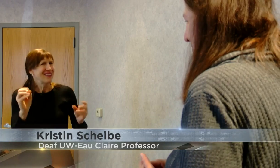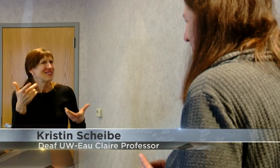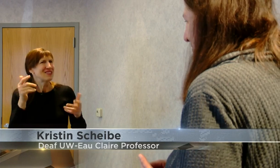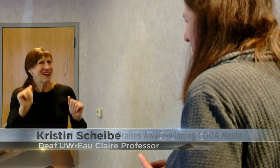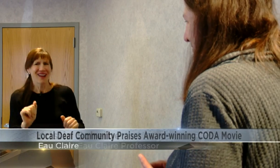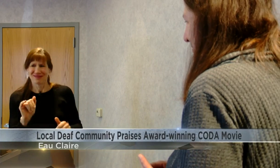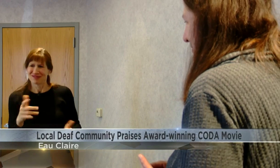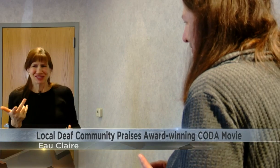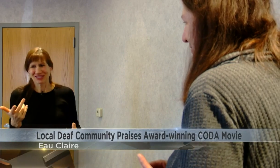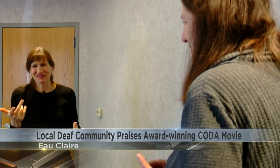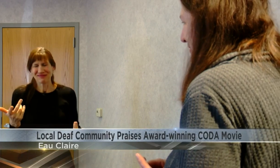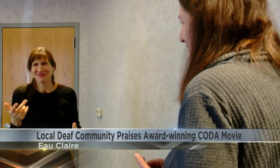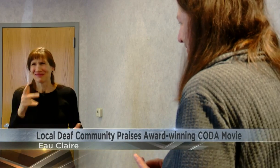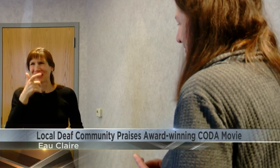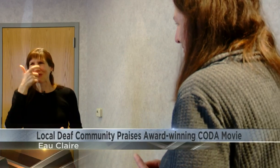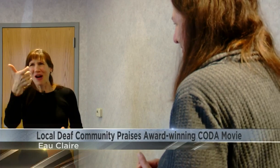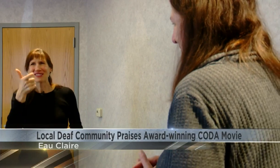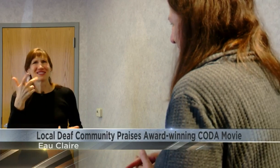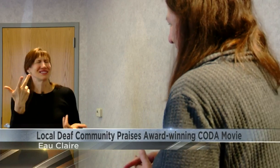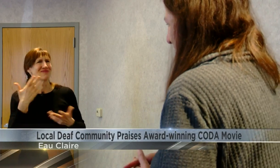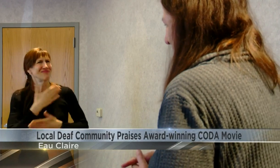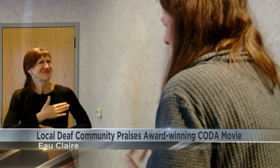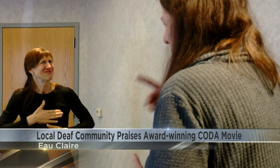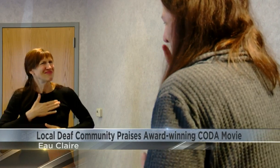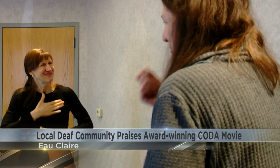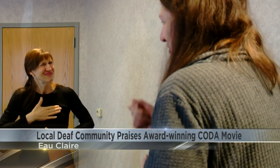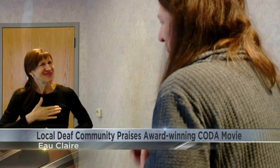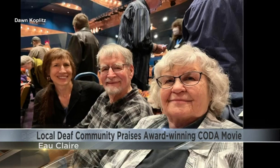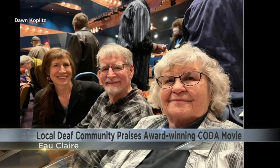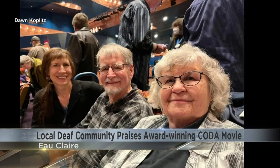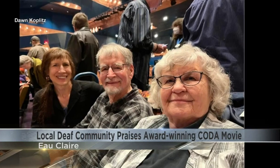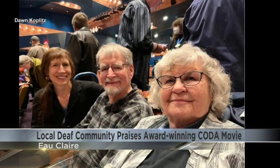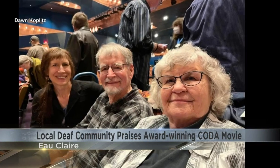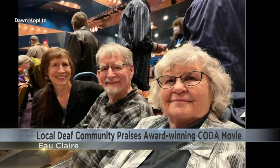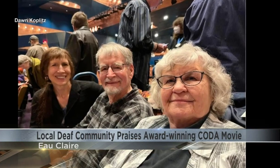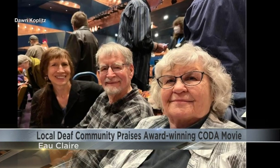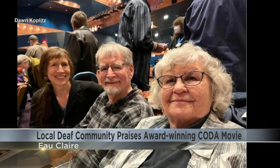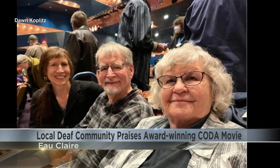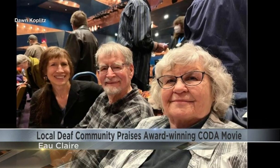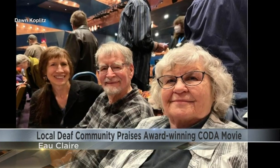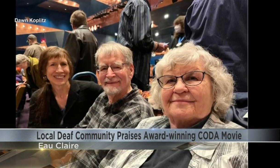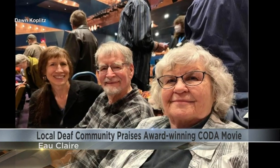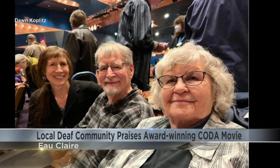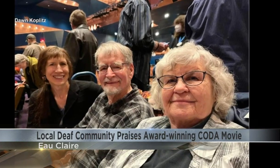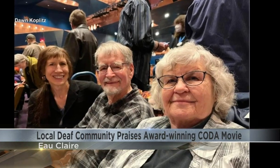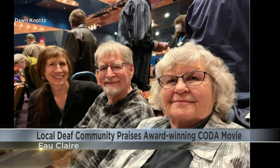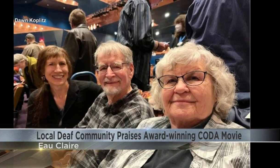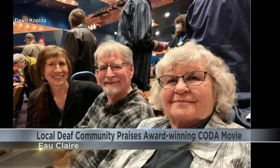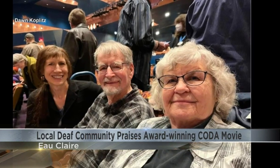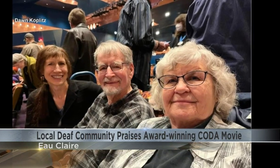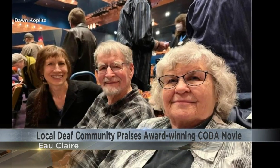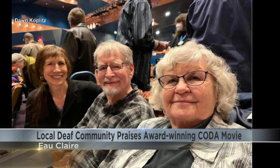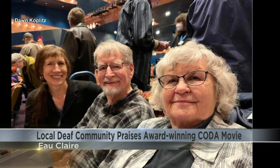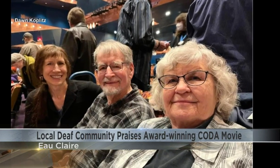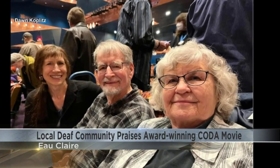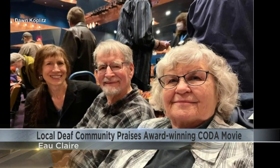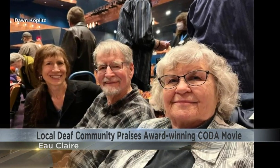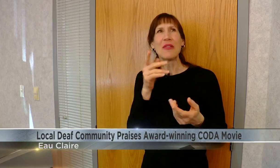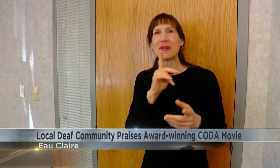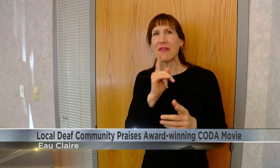Coplitz of Chippewa Falls is a professional ASL interpreter, but she's also a CODA herself. Both her parents are deaf. There were definitely